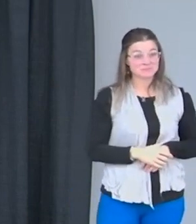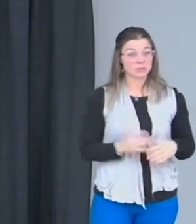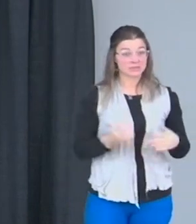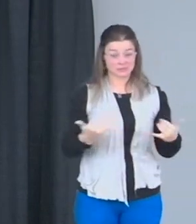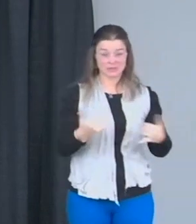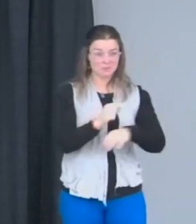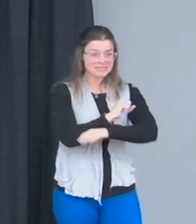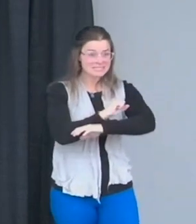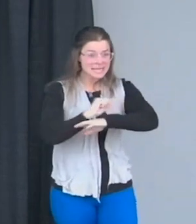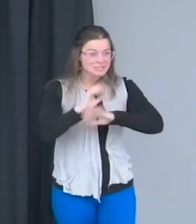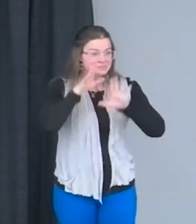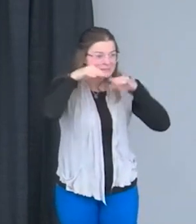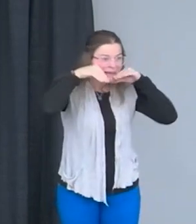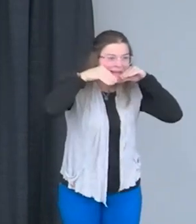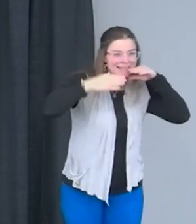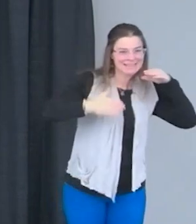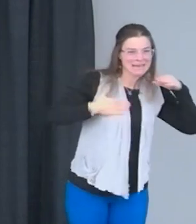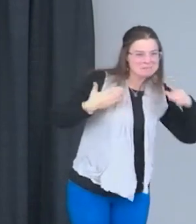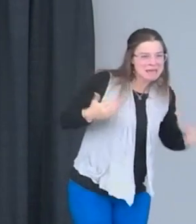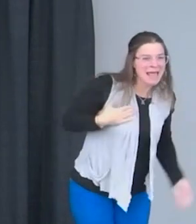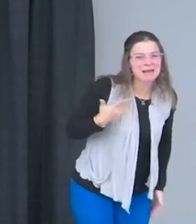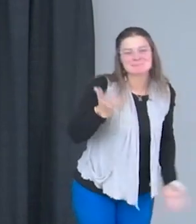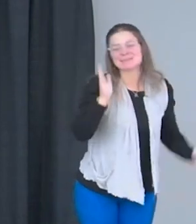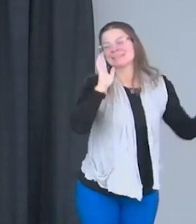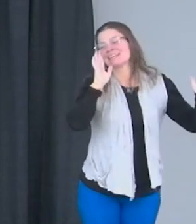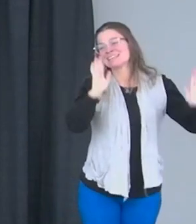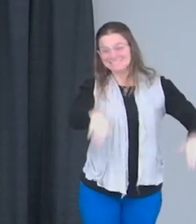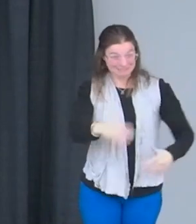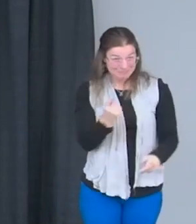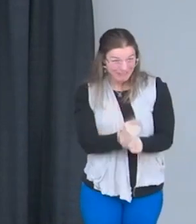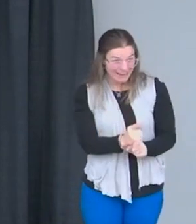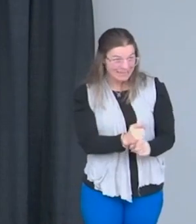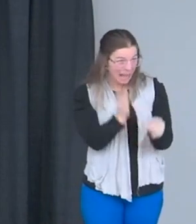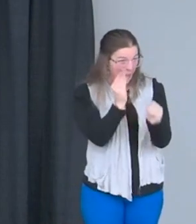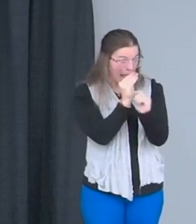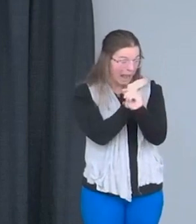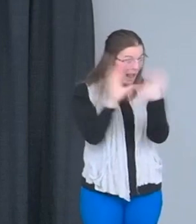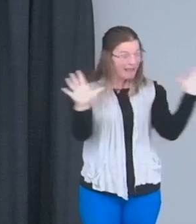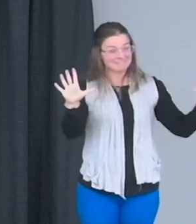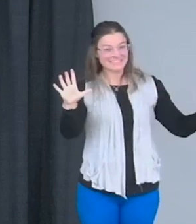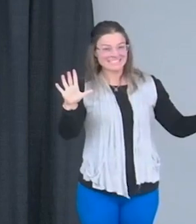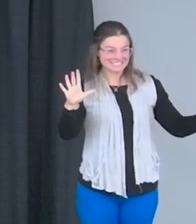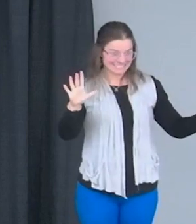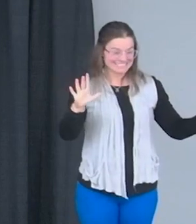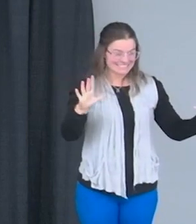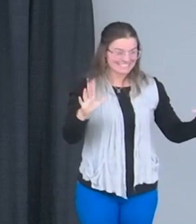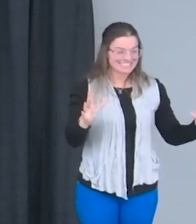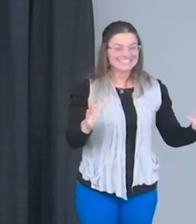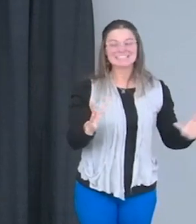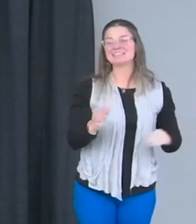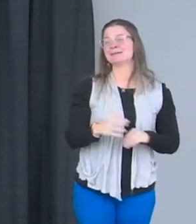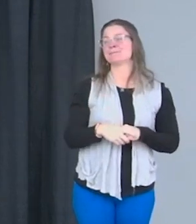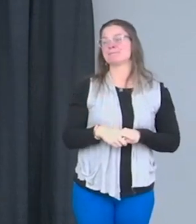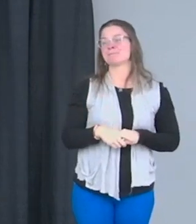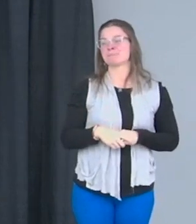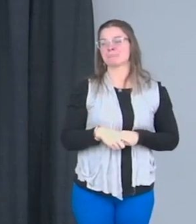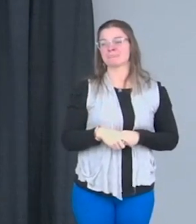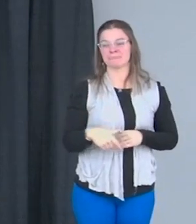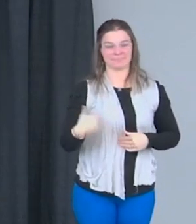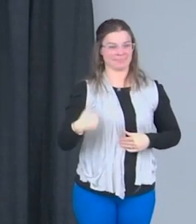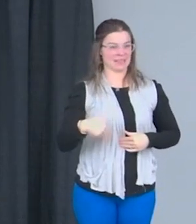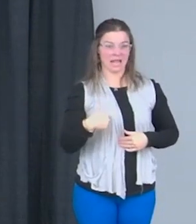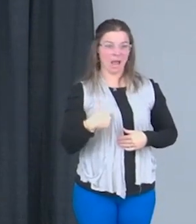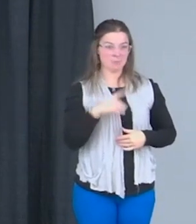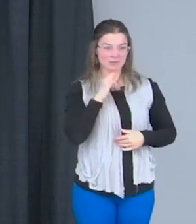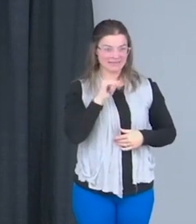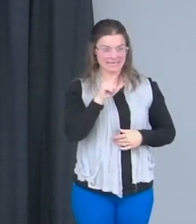and I'm smiling and I'm happy if you don't, if you can't tell, right? Like, but I know you probably can and I'm, I'm very full